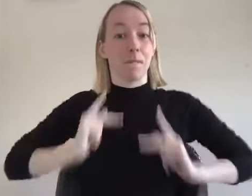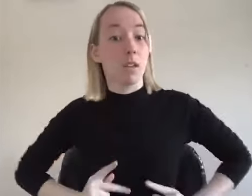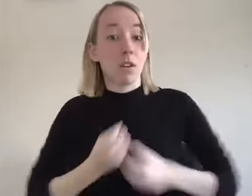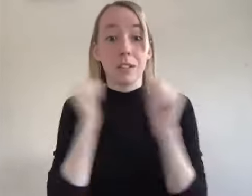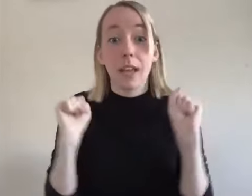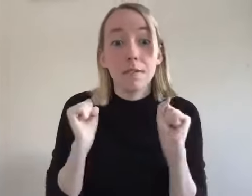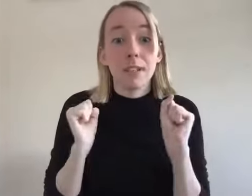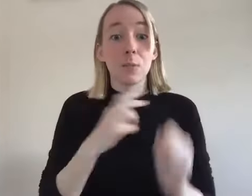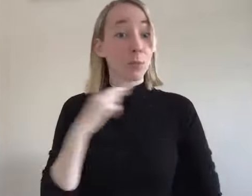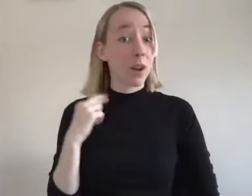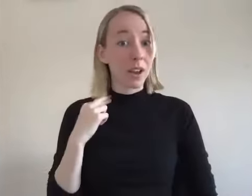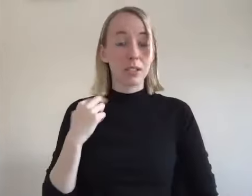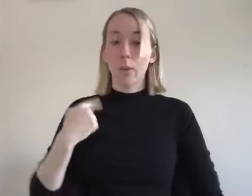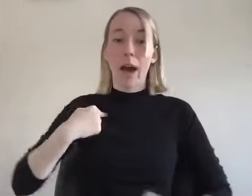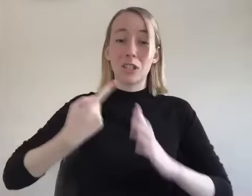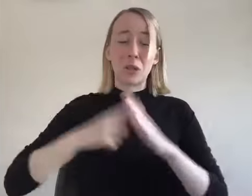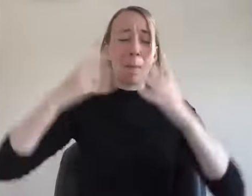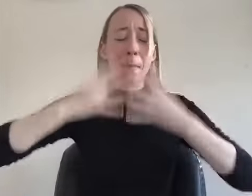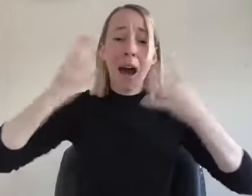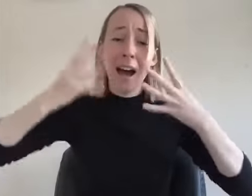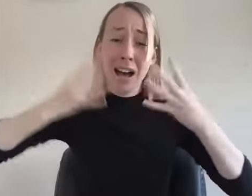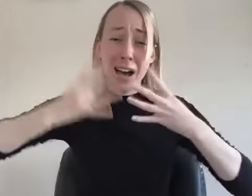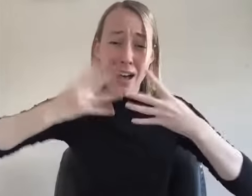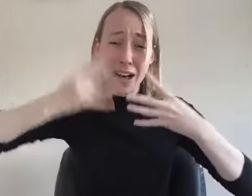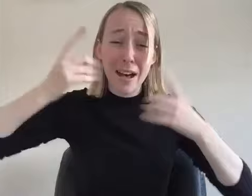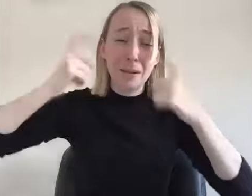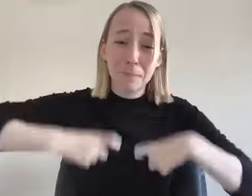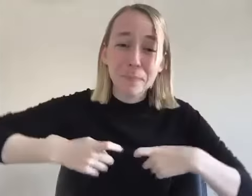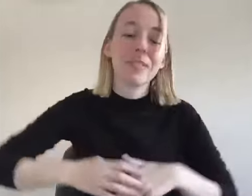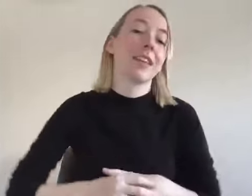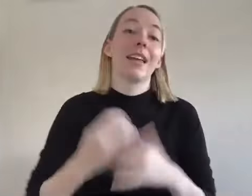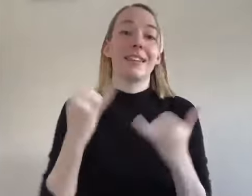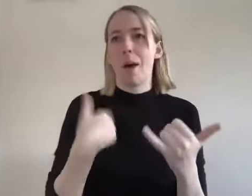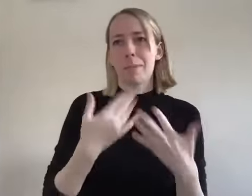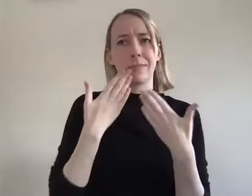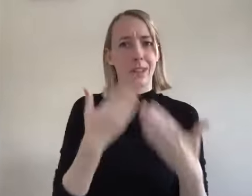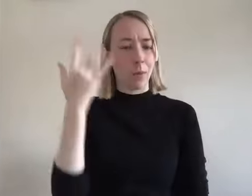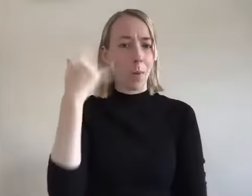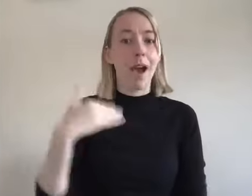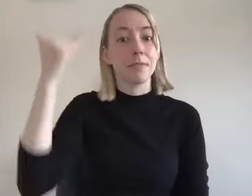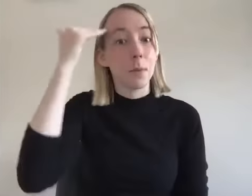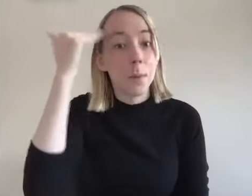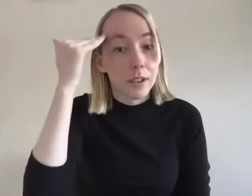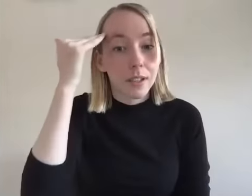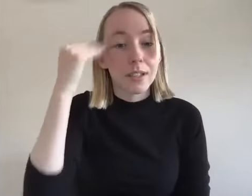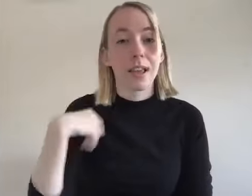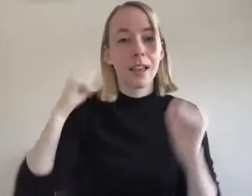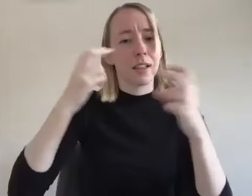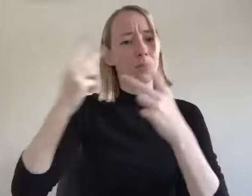safety was at risk so i would just like have a meltdown like and now today i'm grateful to like have the awareness like